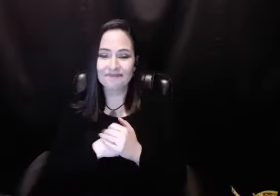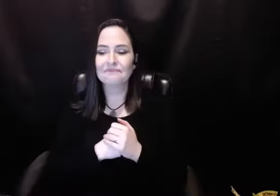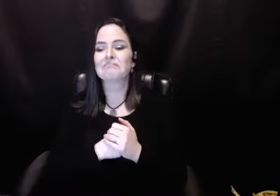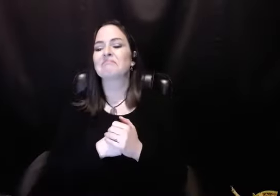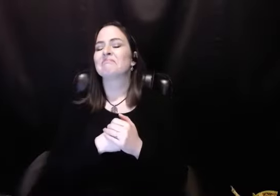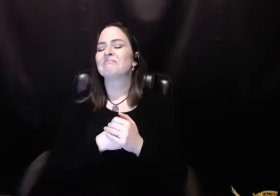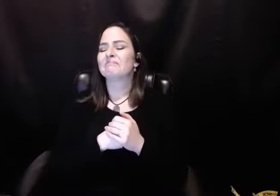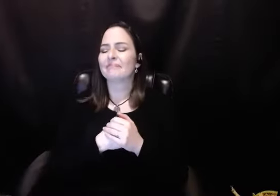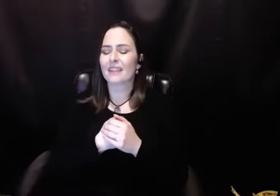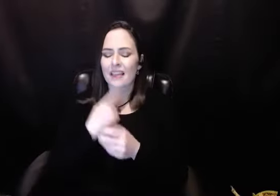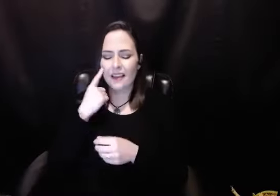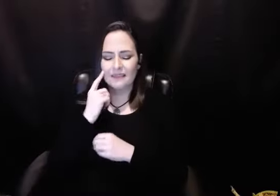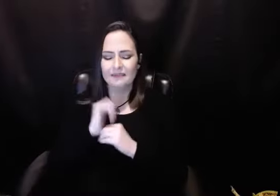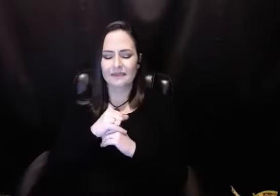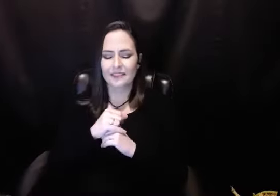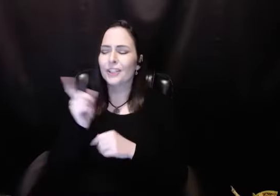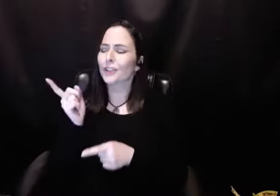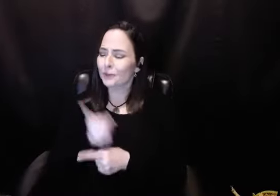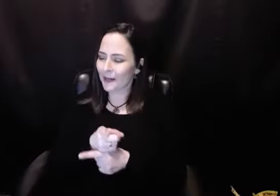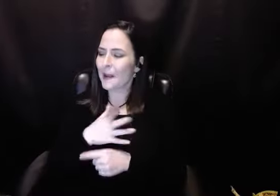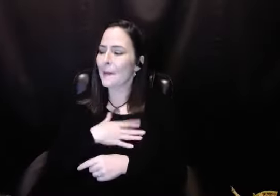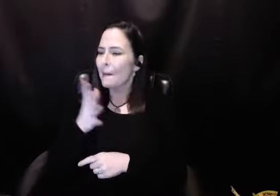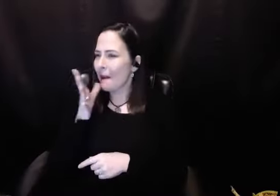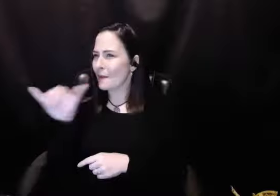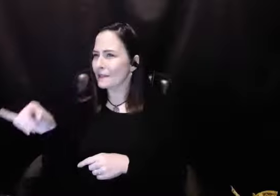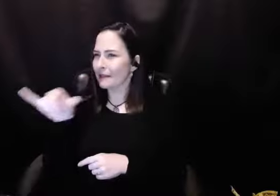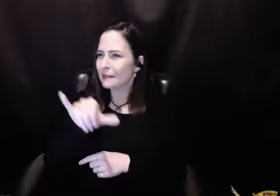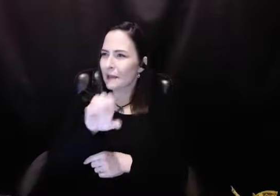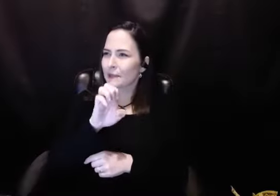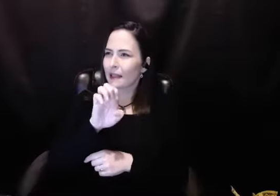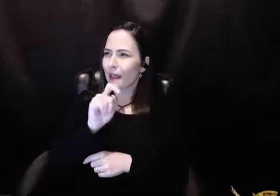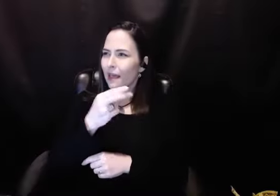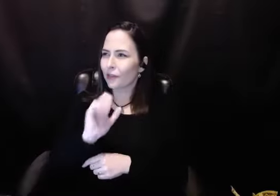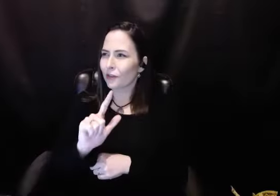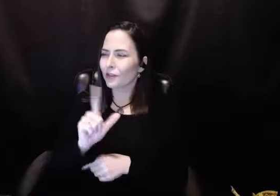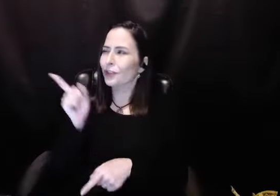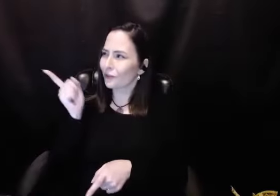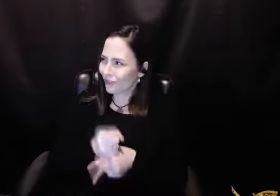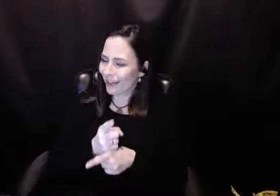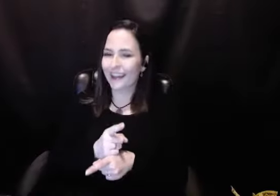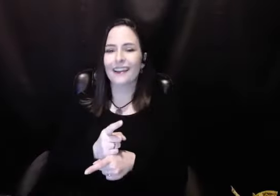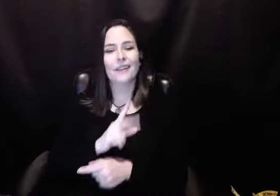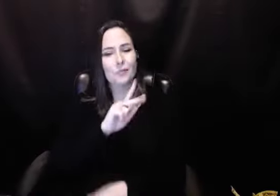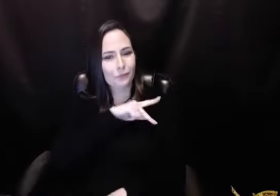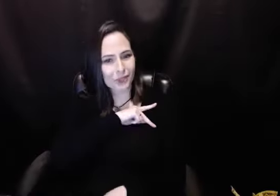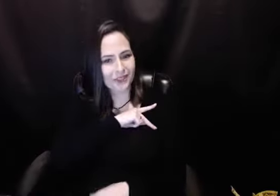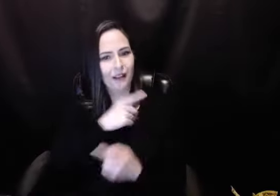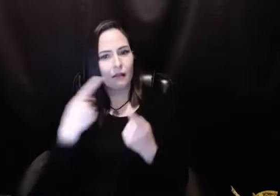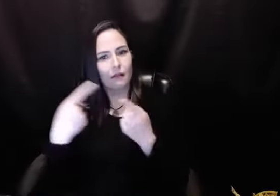reason that you don't get along so well. And I thought about it, and I thought, Yeah, mama's like Ethel. That was it. That was